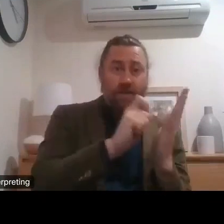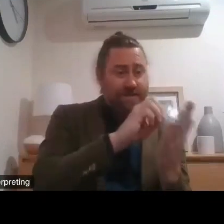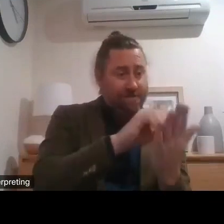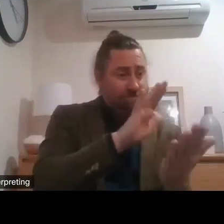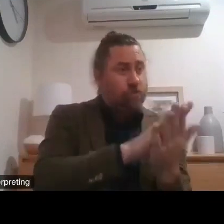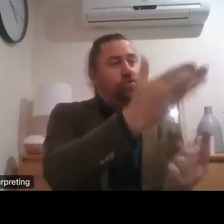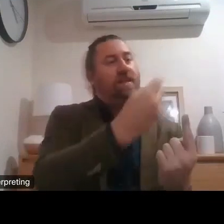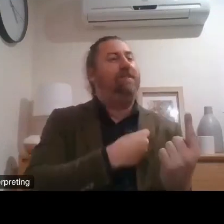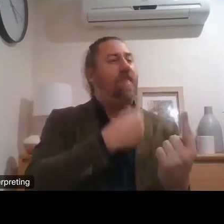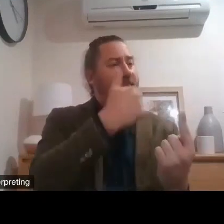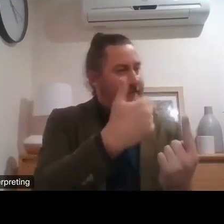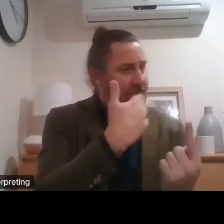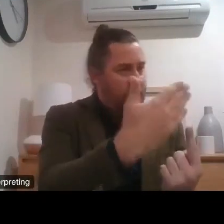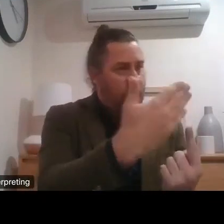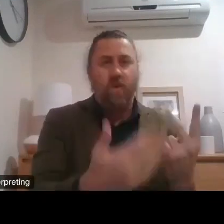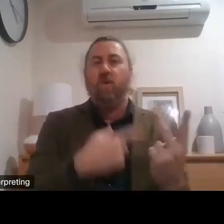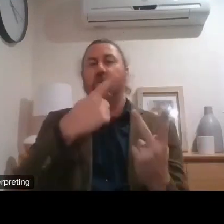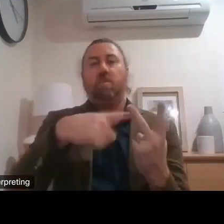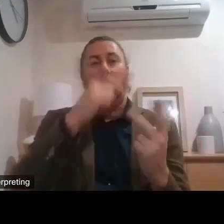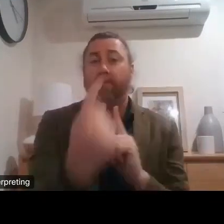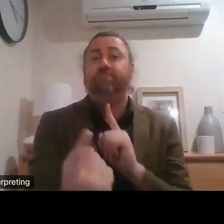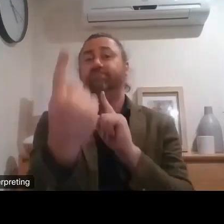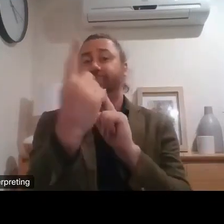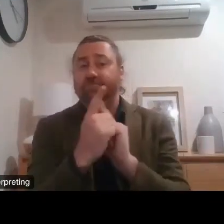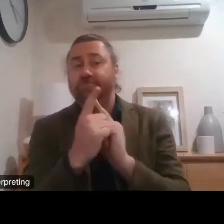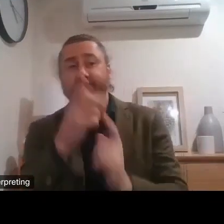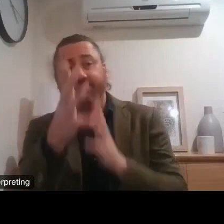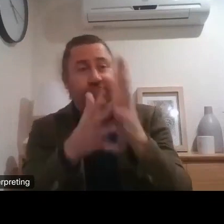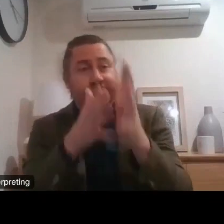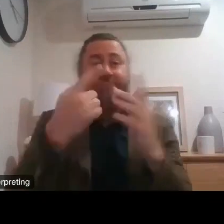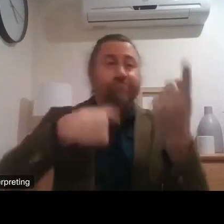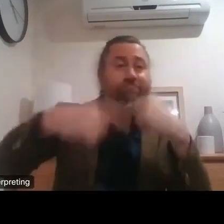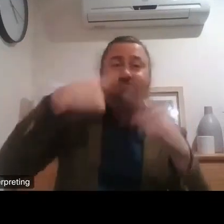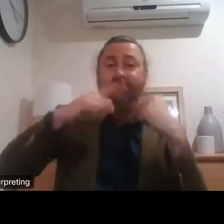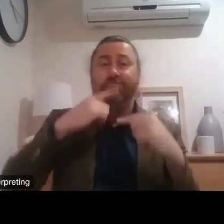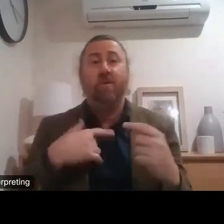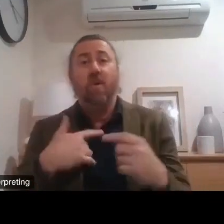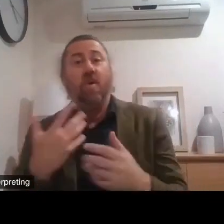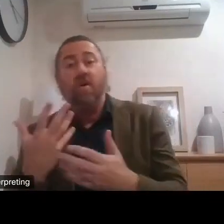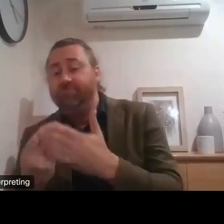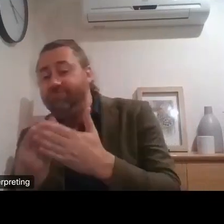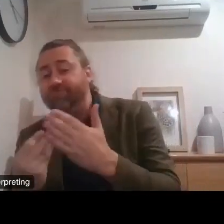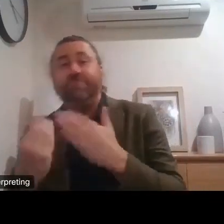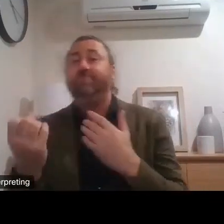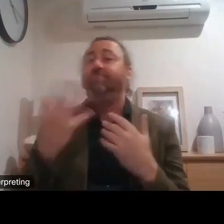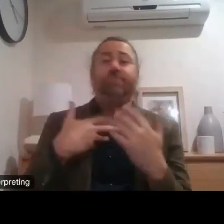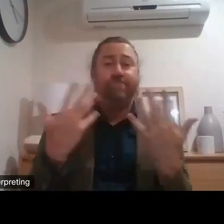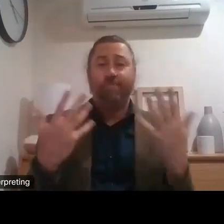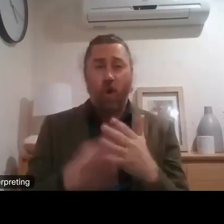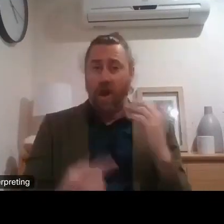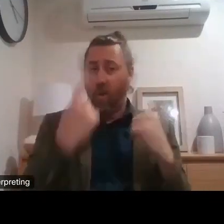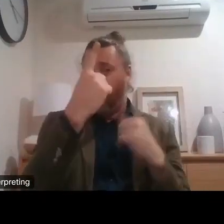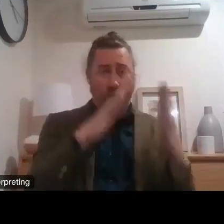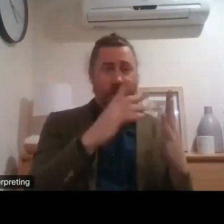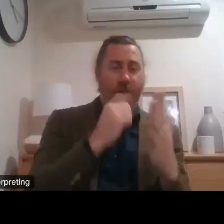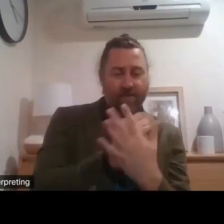engage with their review have their say and make sure that they have their voices heard so there isn't going to be one way there's